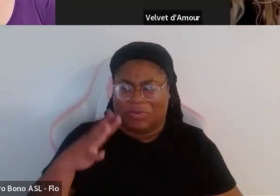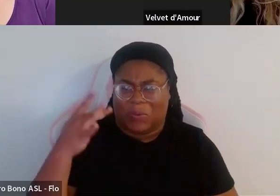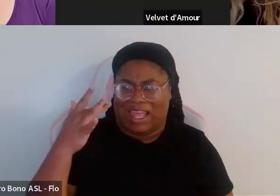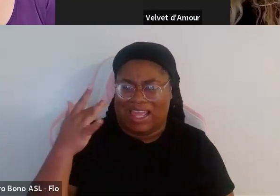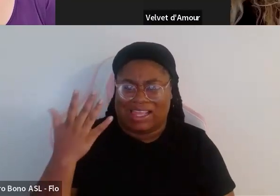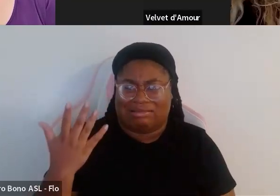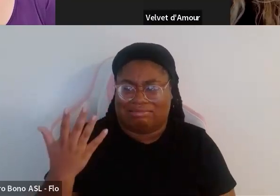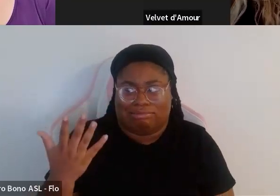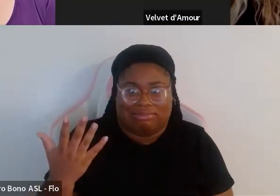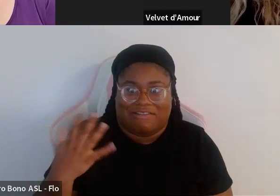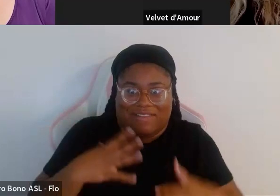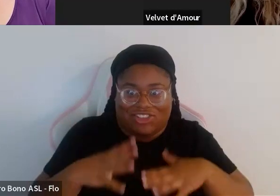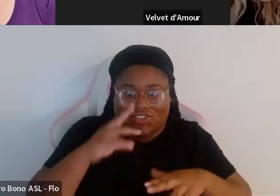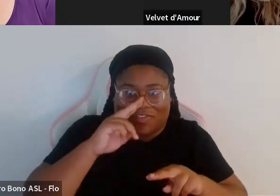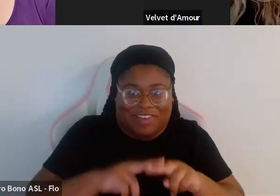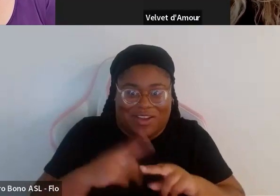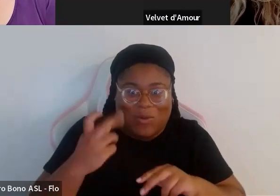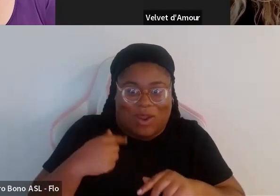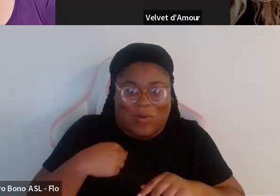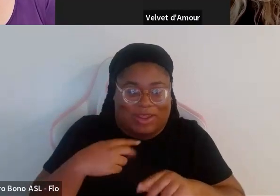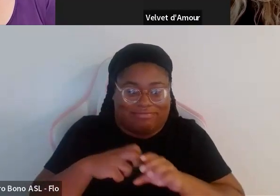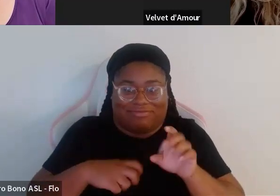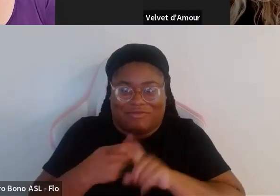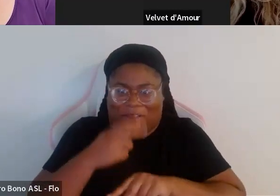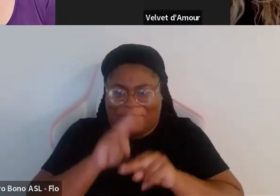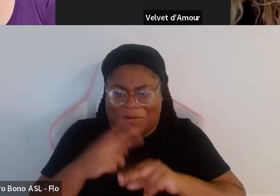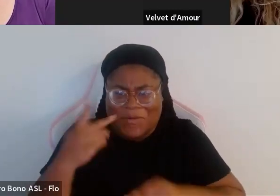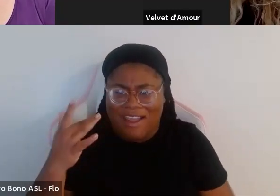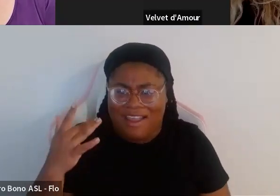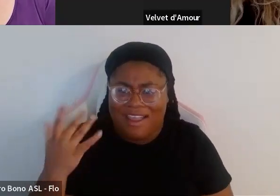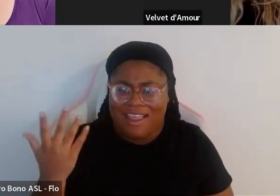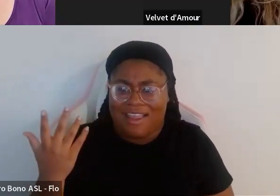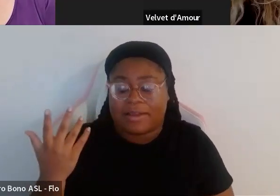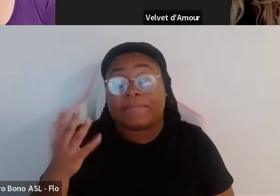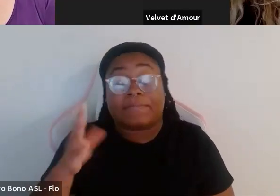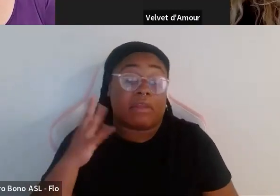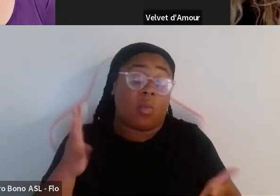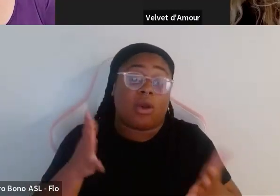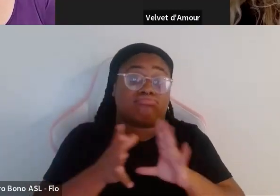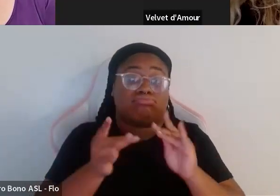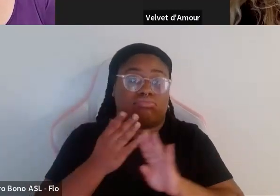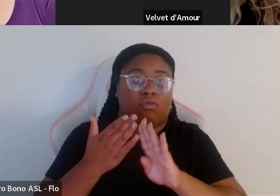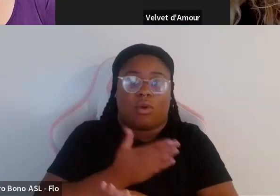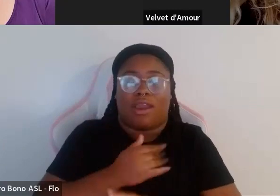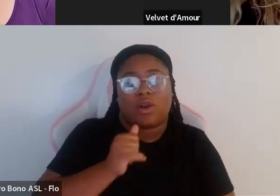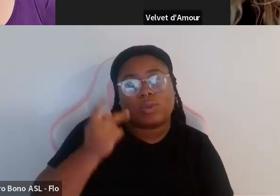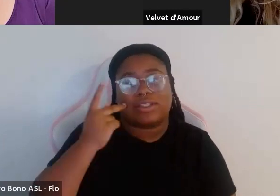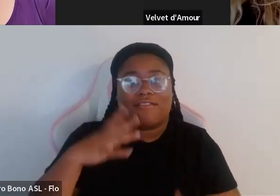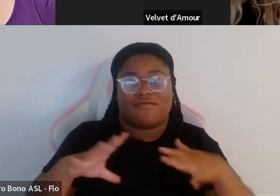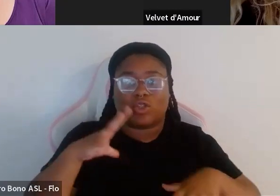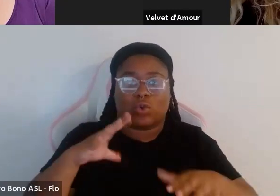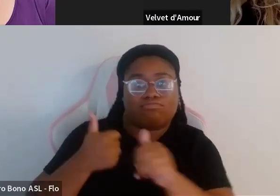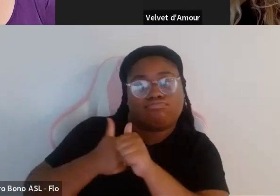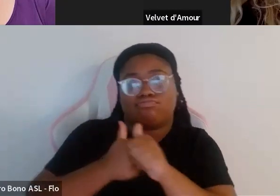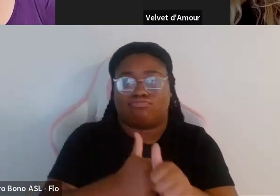is so fun you know i mean if you want to look at the i mean and as i said earlier i don't see fashion as following